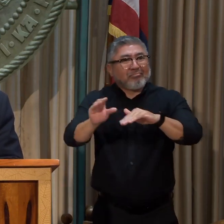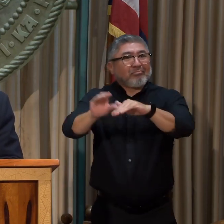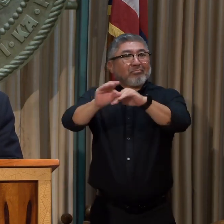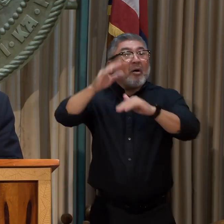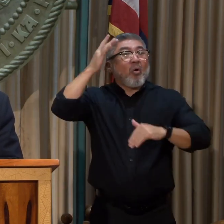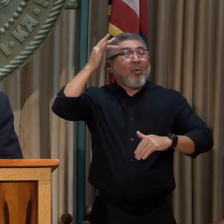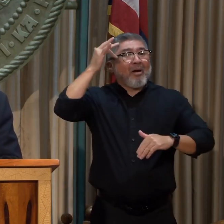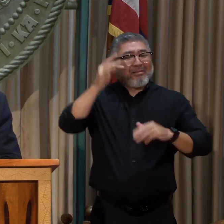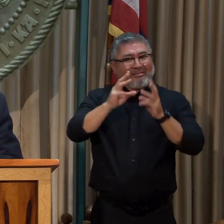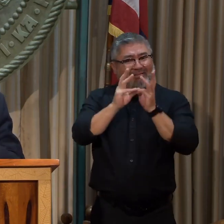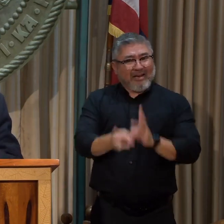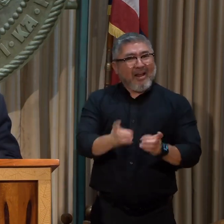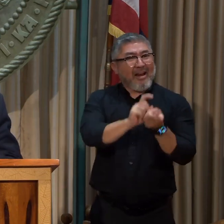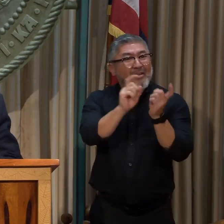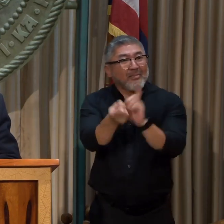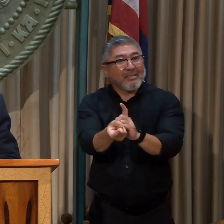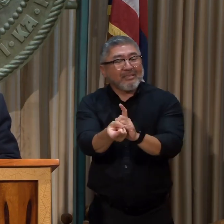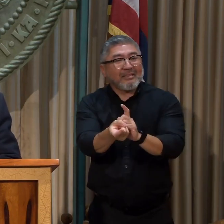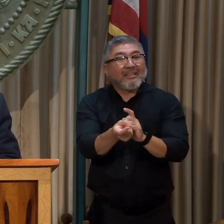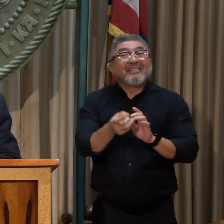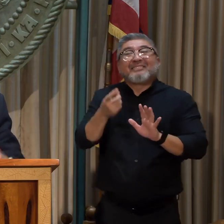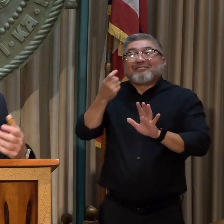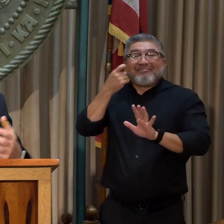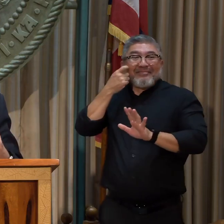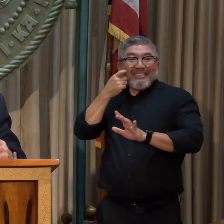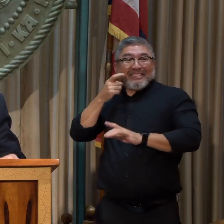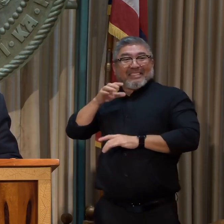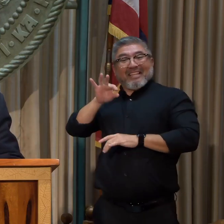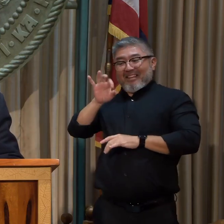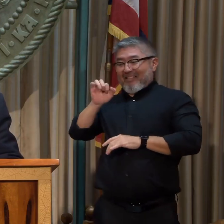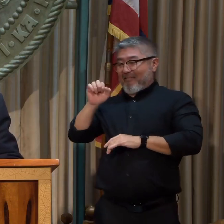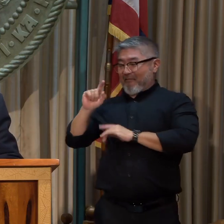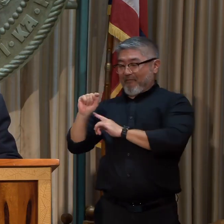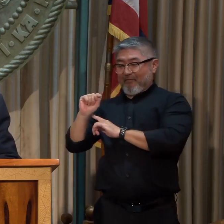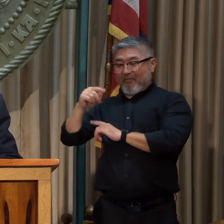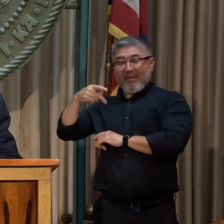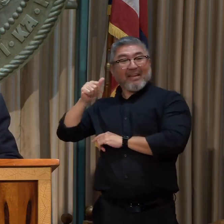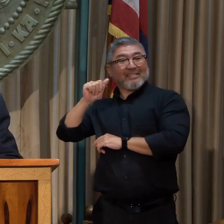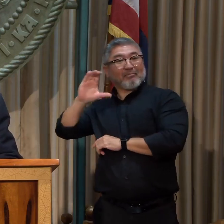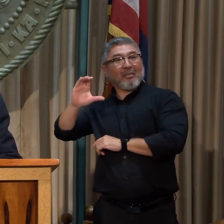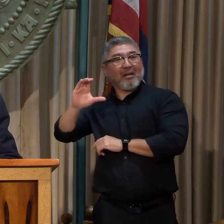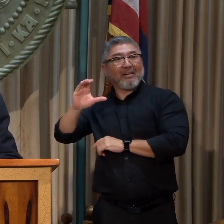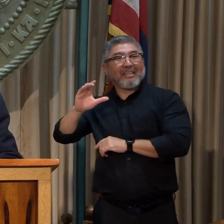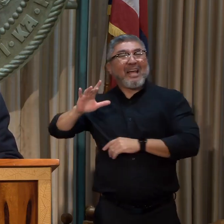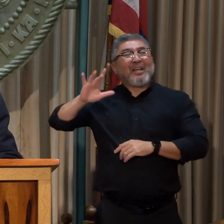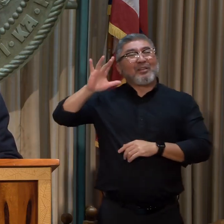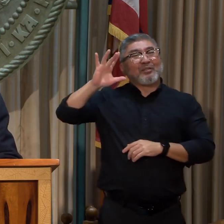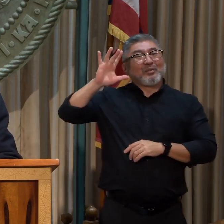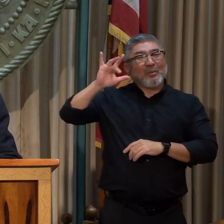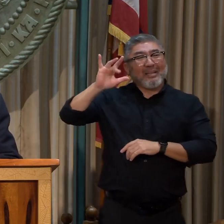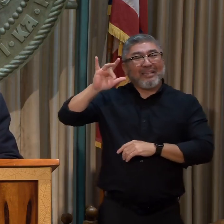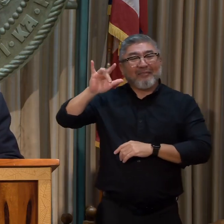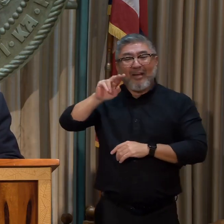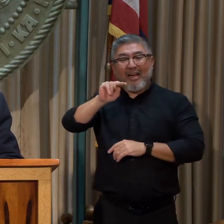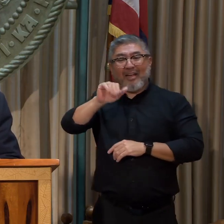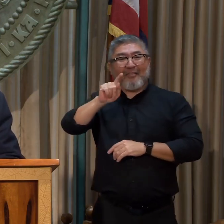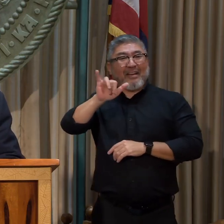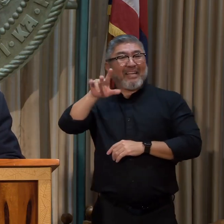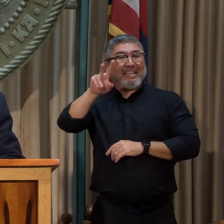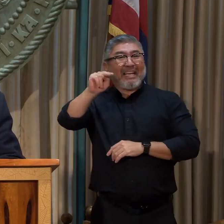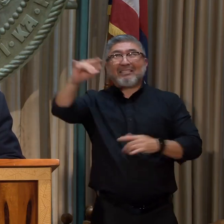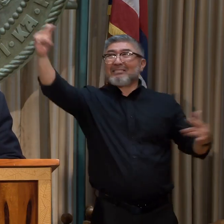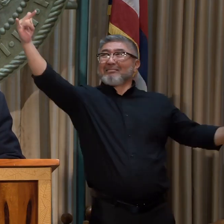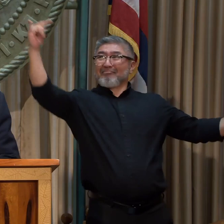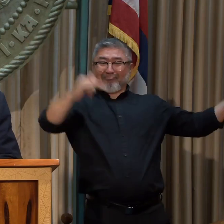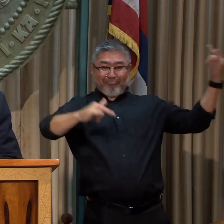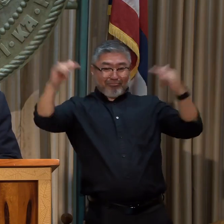eloquently shared earlier, we just had FESPAC here, which was 25 nations came to be with Hawaii and all